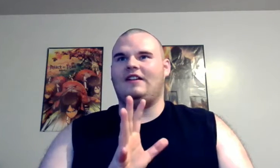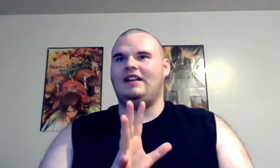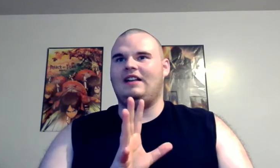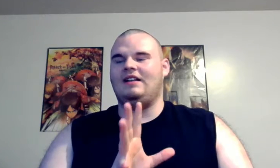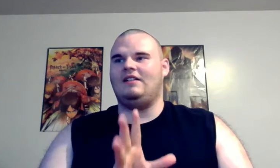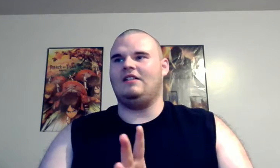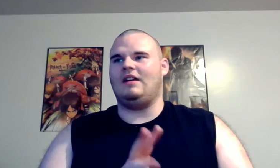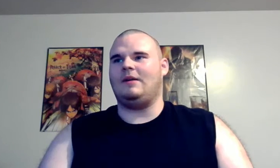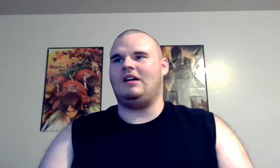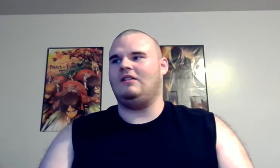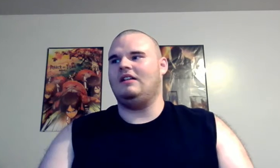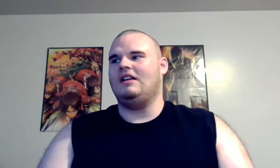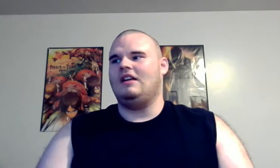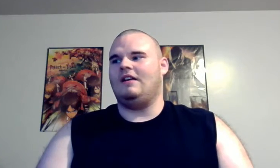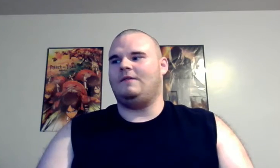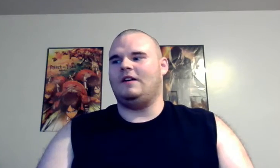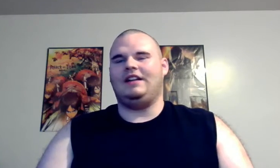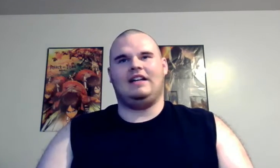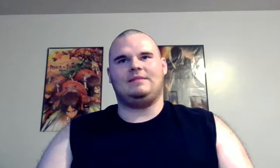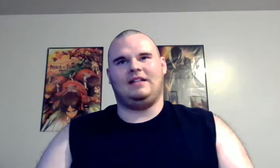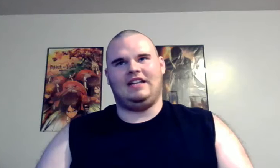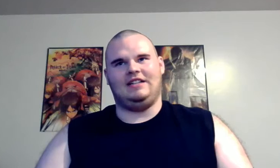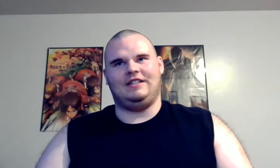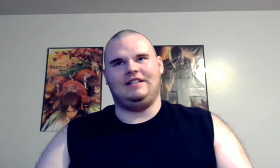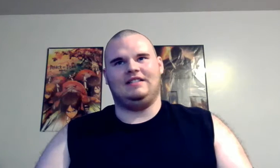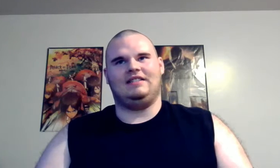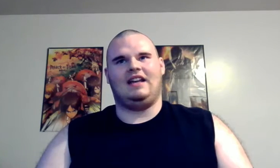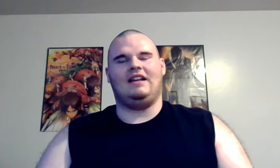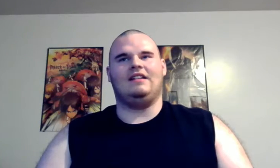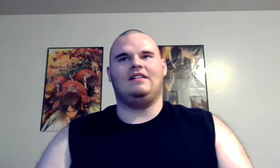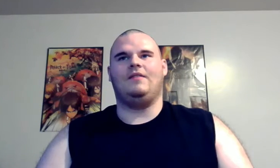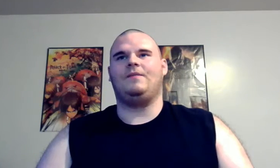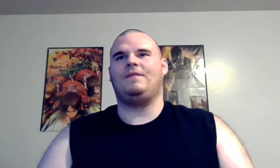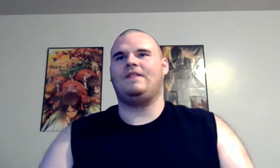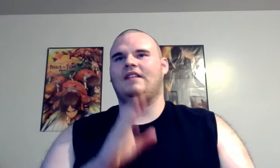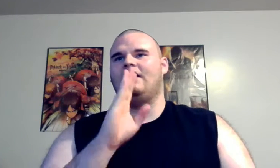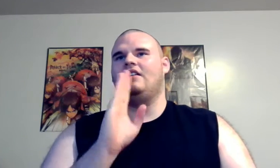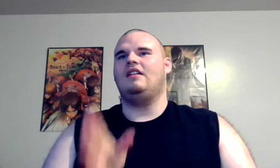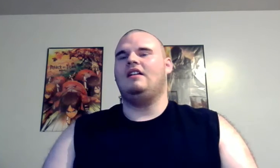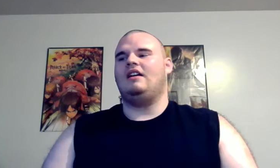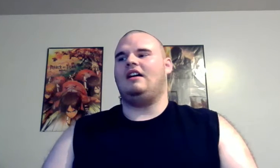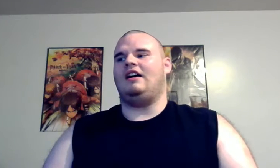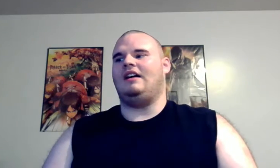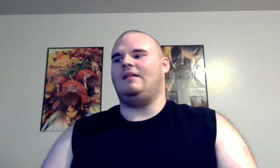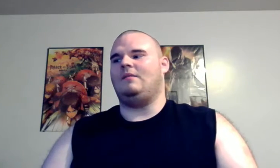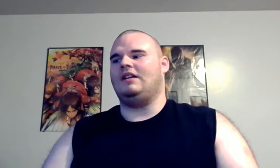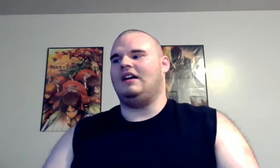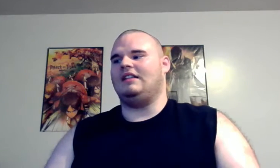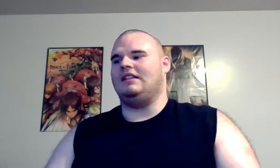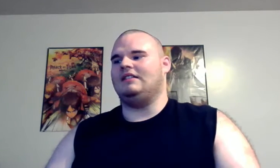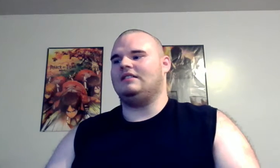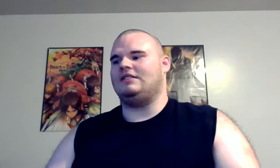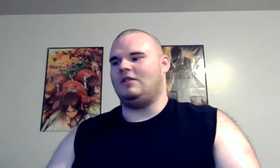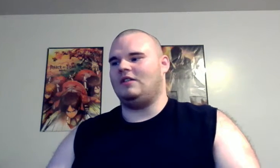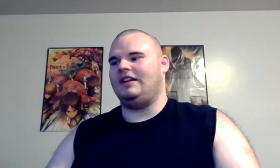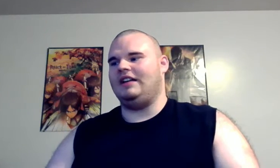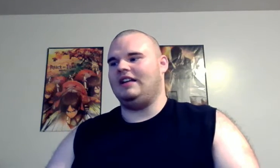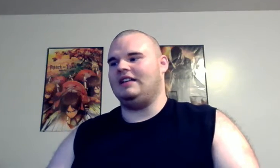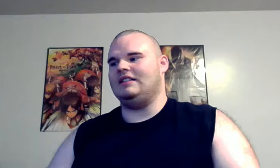good about averting expectations and uh whatnot the the story is